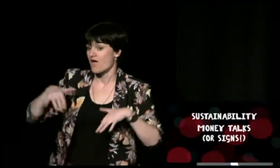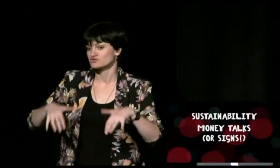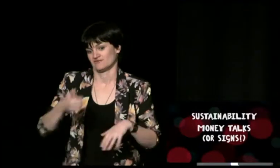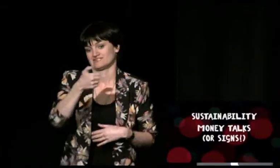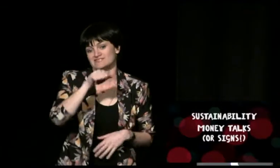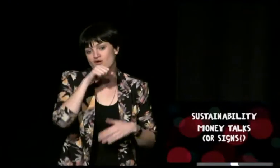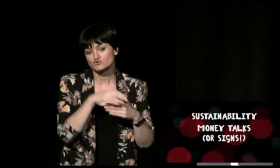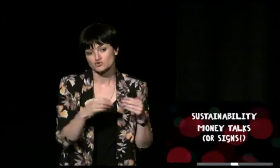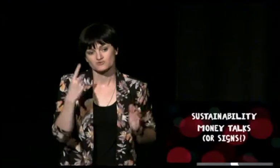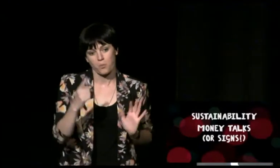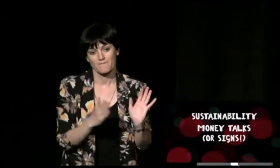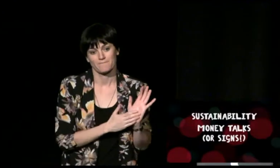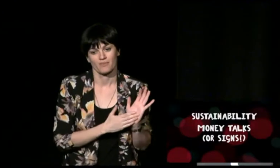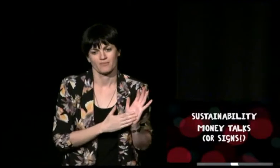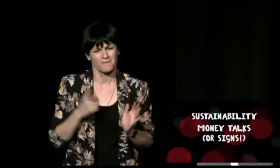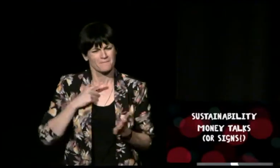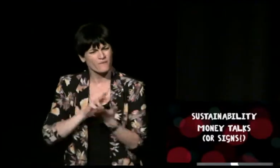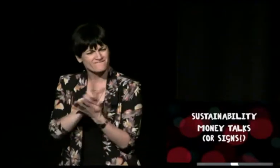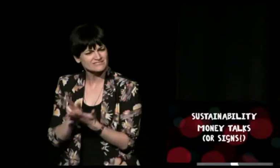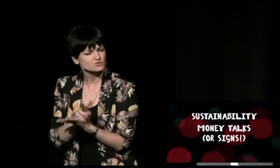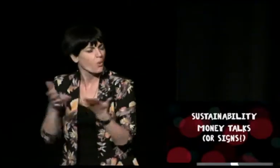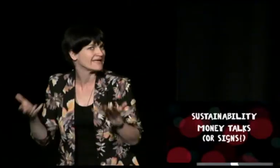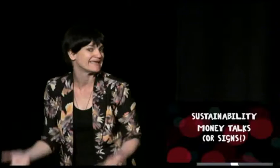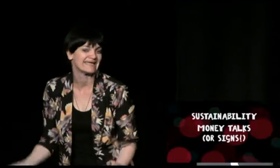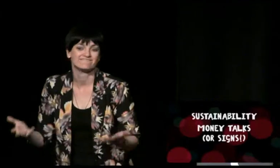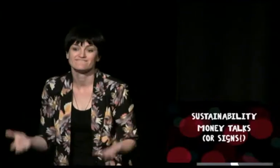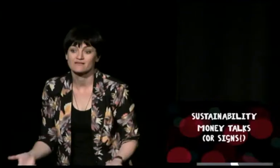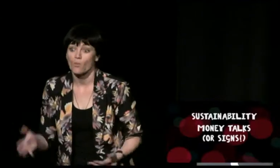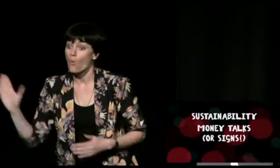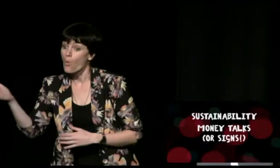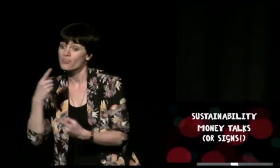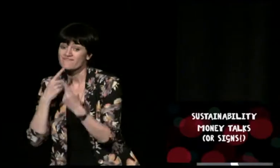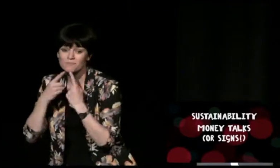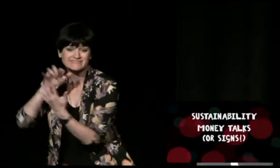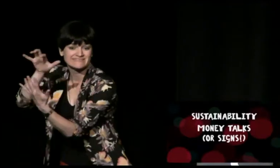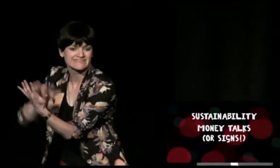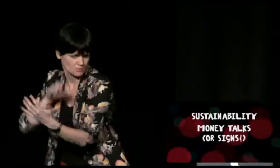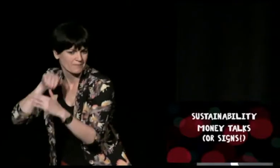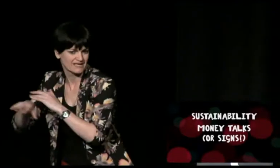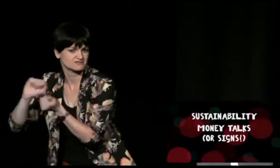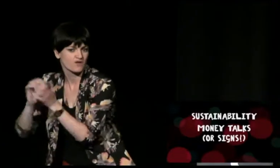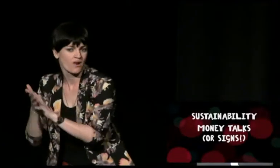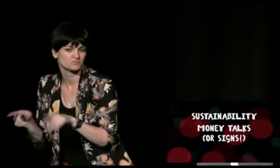so we've been informed it's about six what we have at the moment is about six hundred dollars worth of memory per month to host